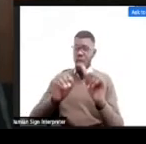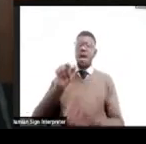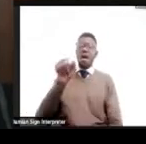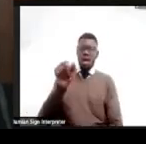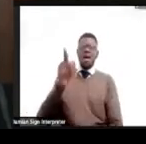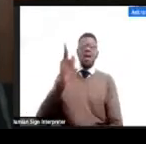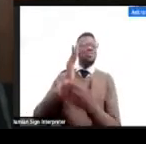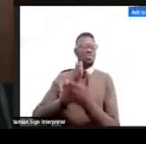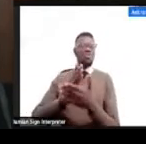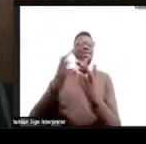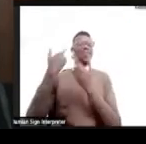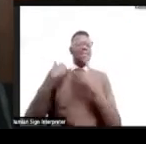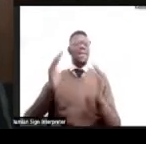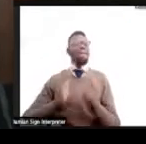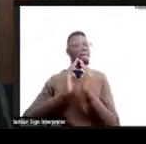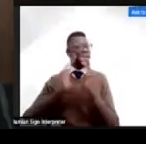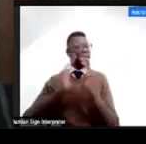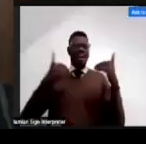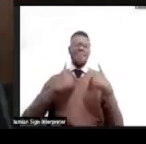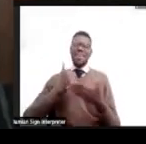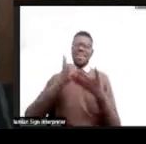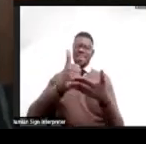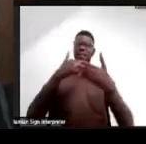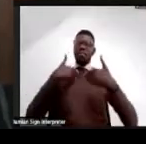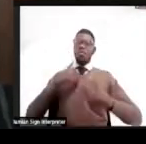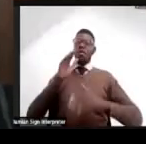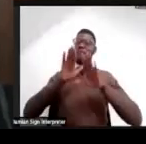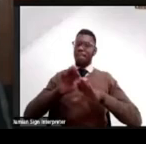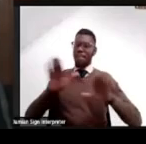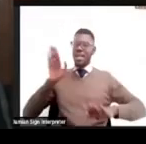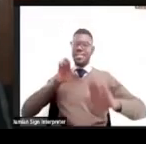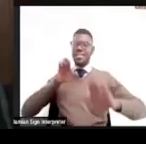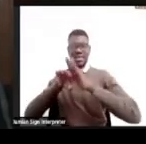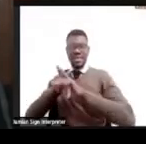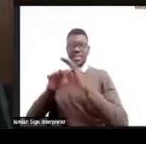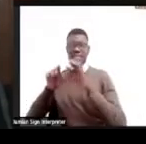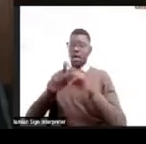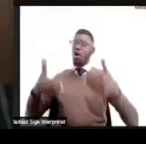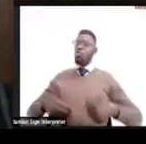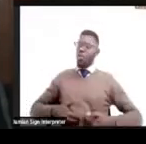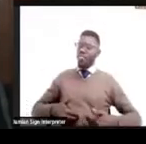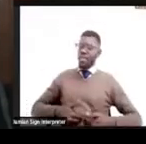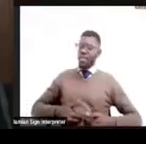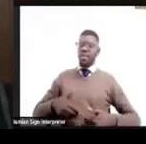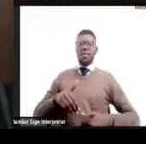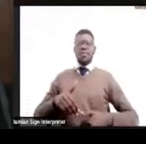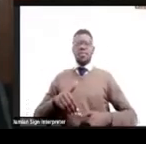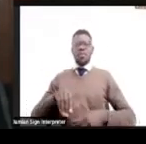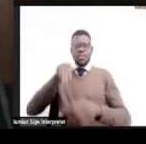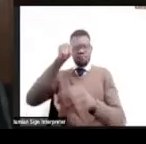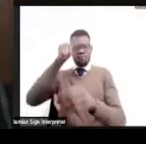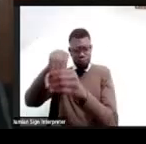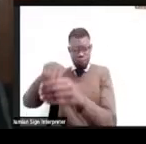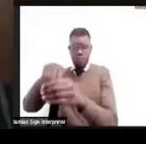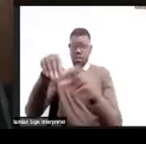role to play in accessing the market and the investment you're putting in the youth, in the women, it only makes sense for you to retain